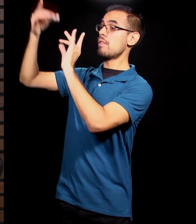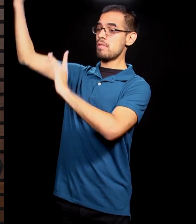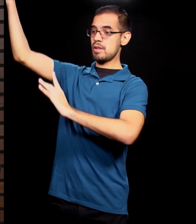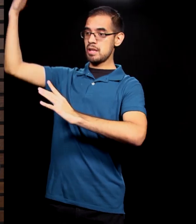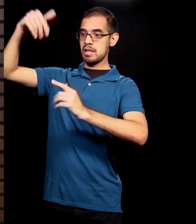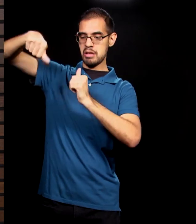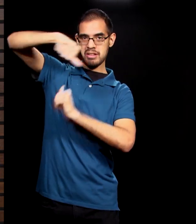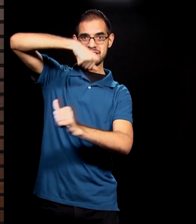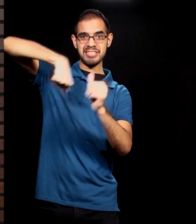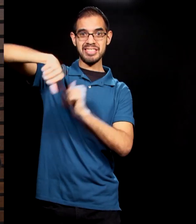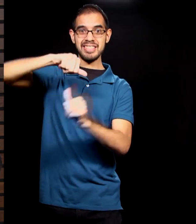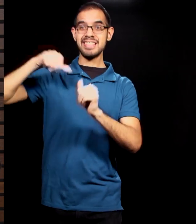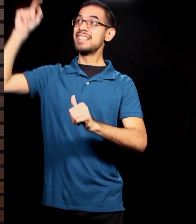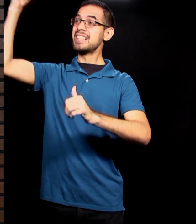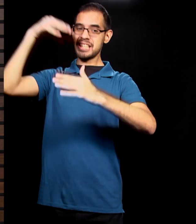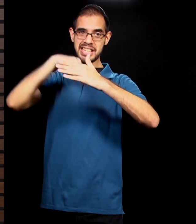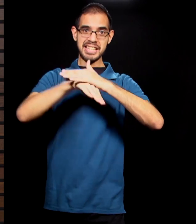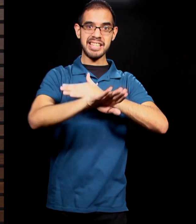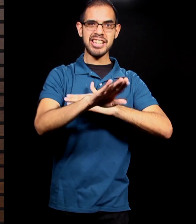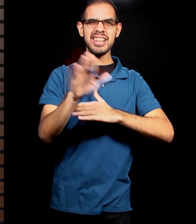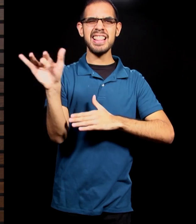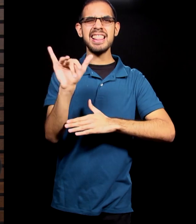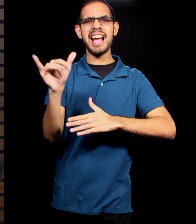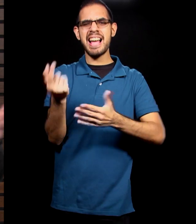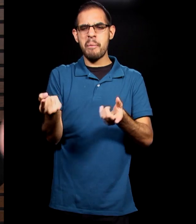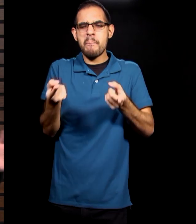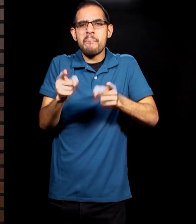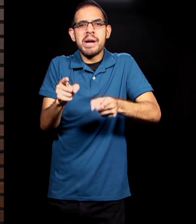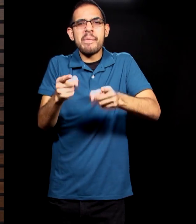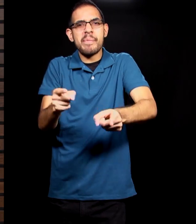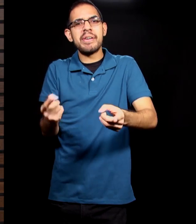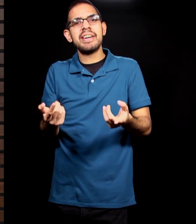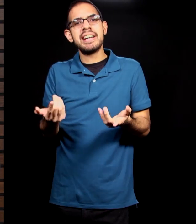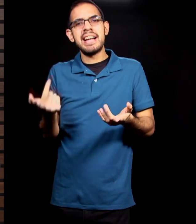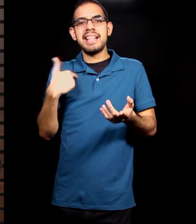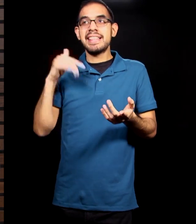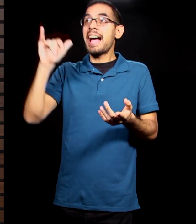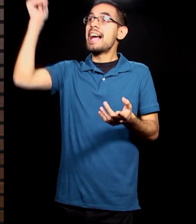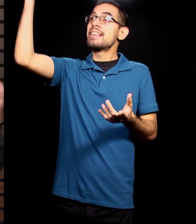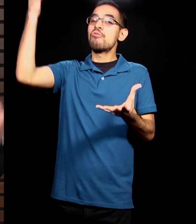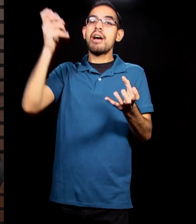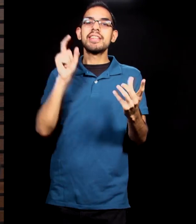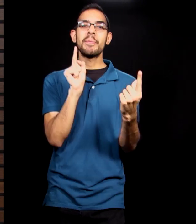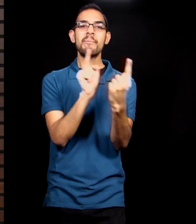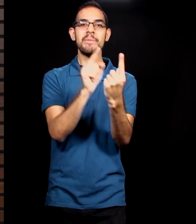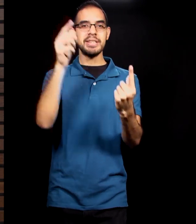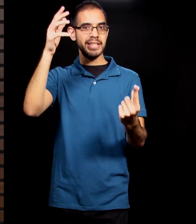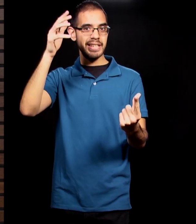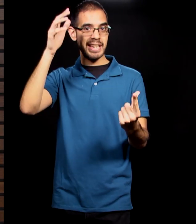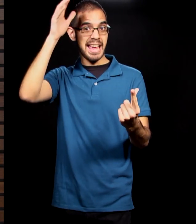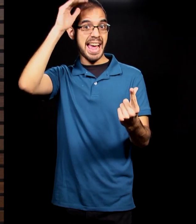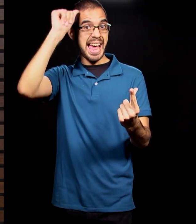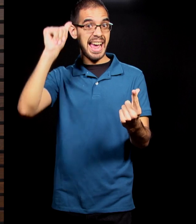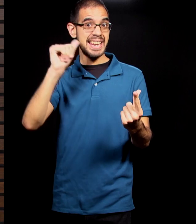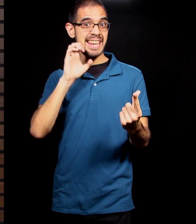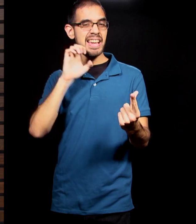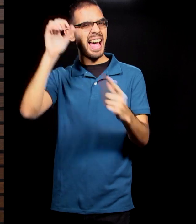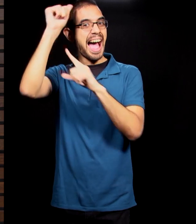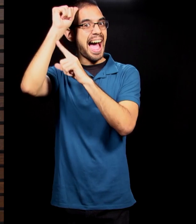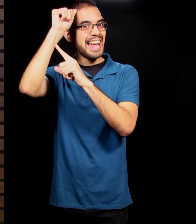speaks of a habitual pattern that God would meet Adam. I believe Adam would give him the daily report of the activities of the